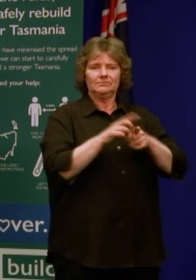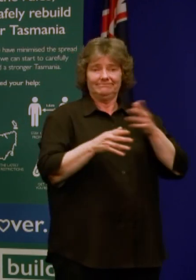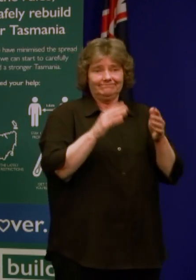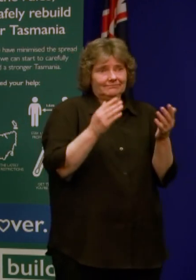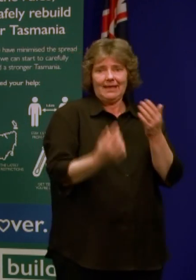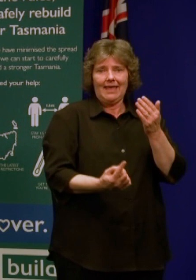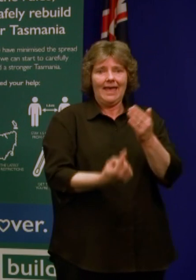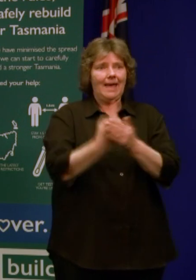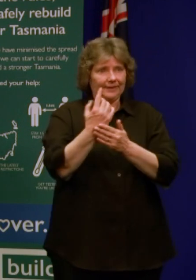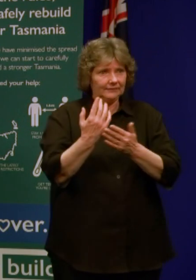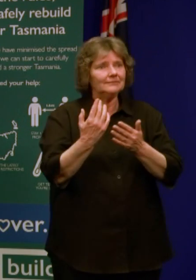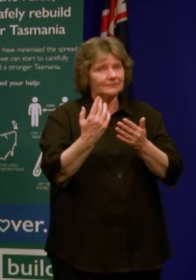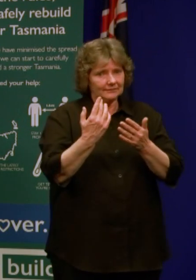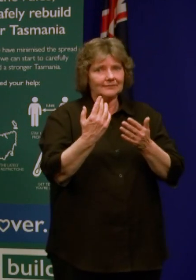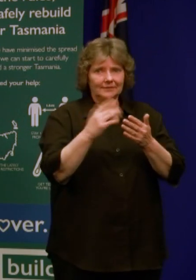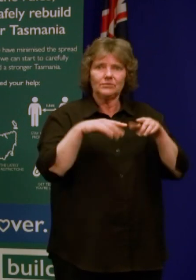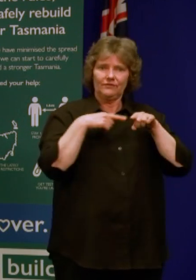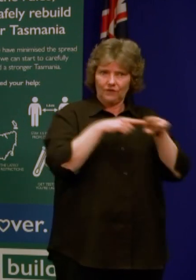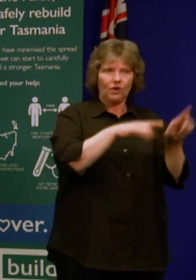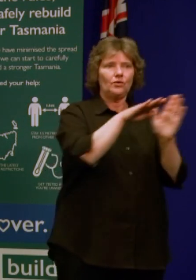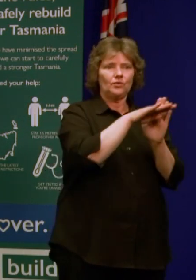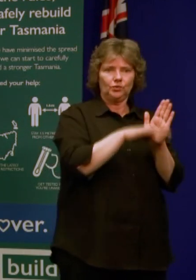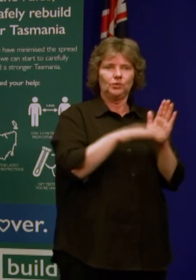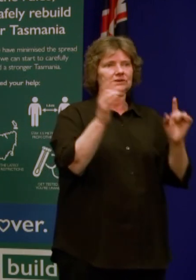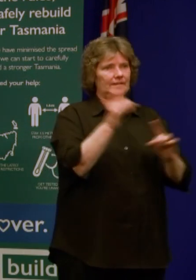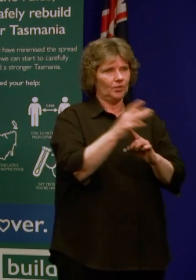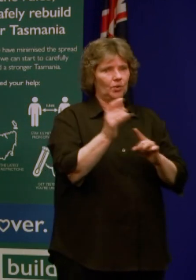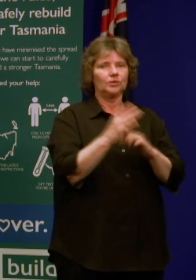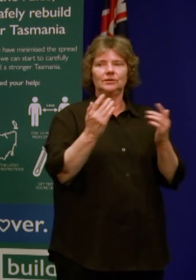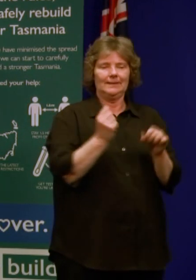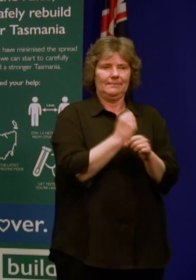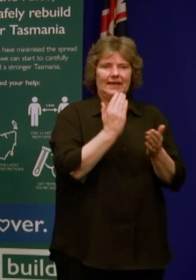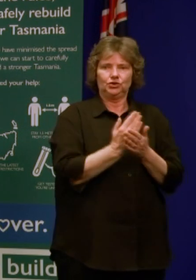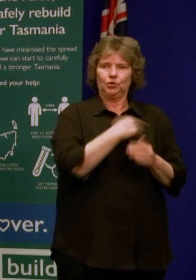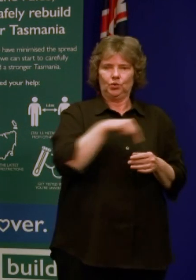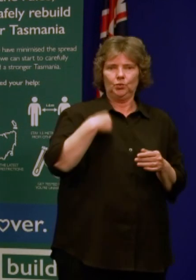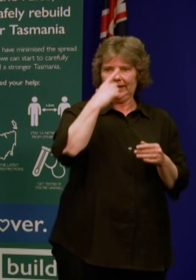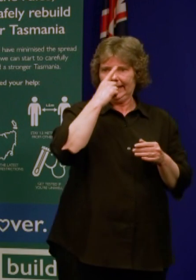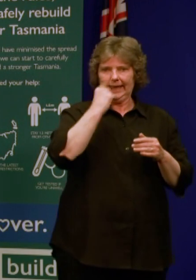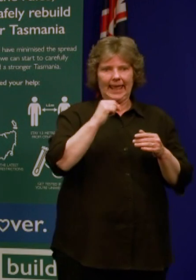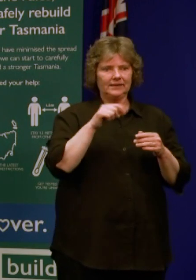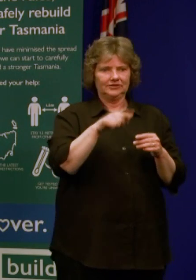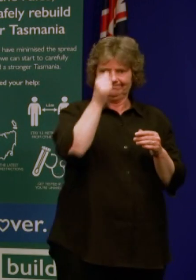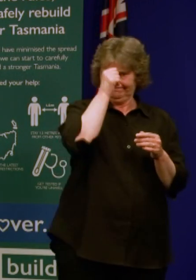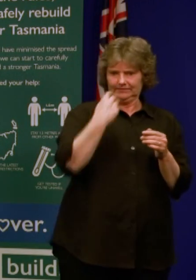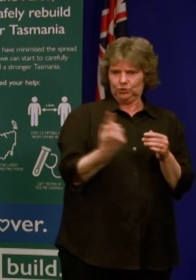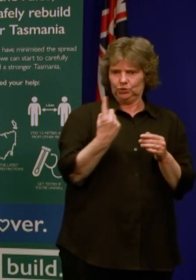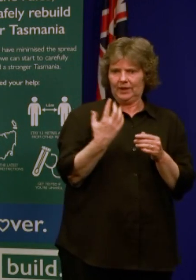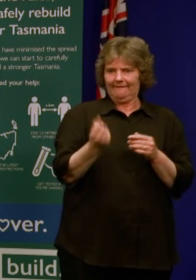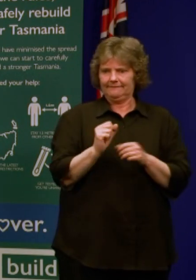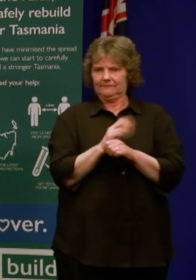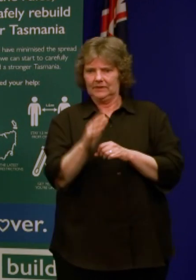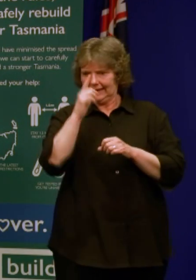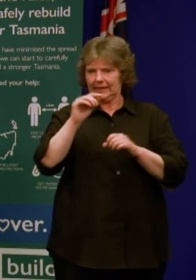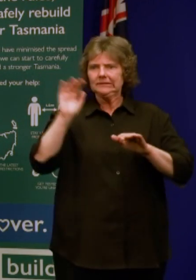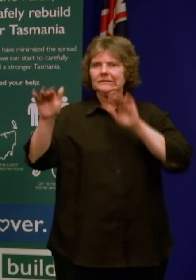follow the rules. So it is up to us, each and every one of us, to help keep ourselves safe. There were complaints particularly from unions last week